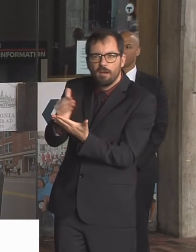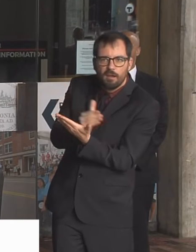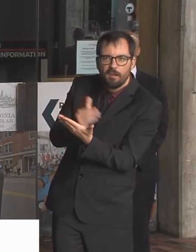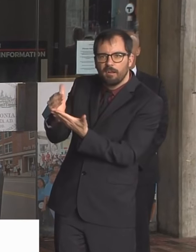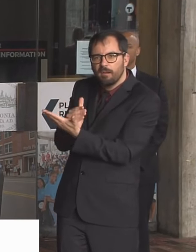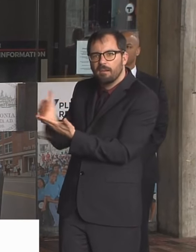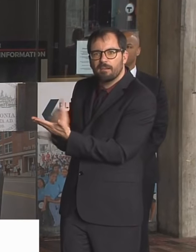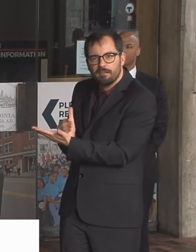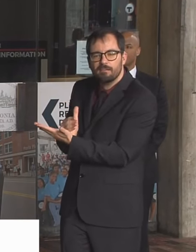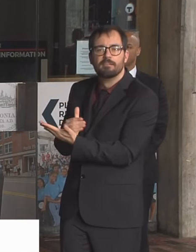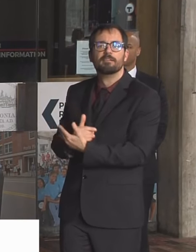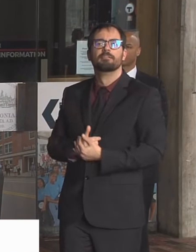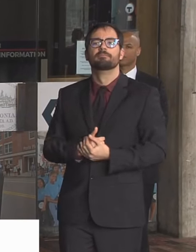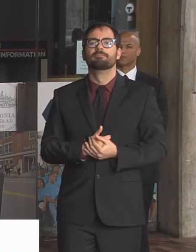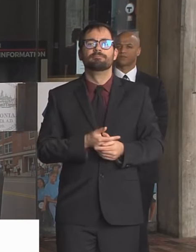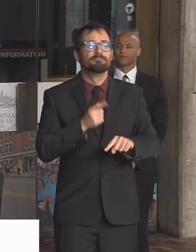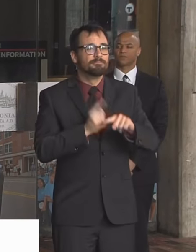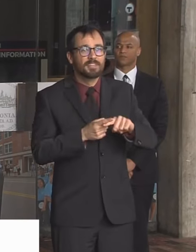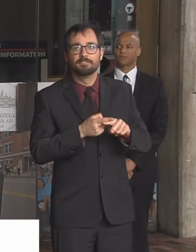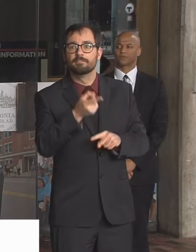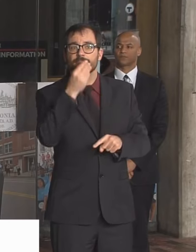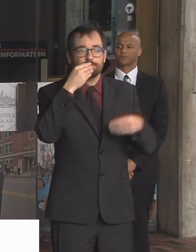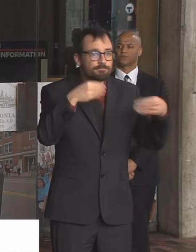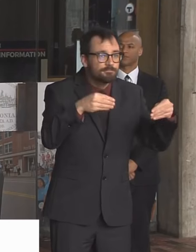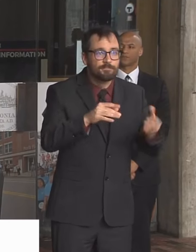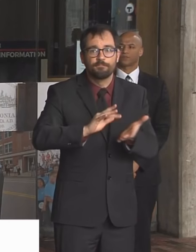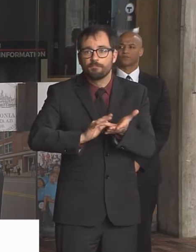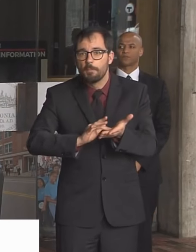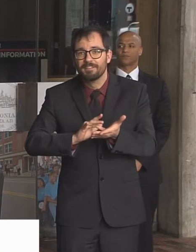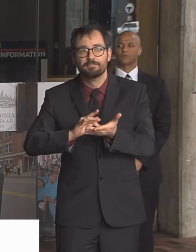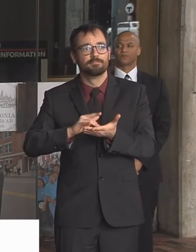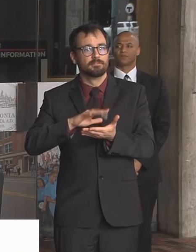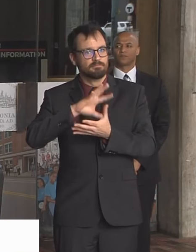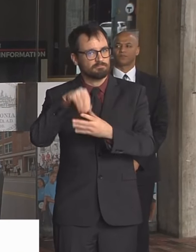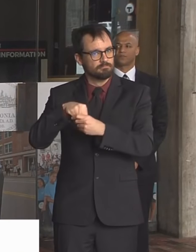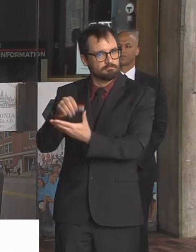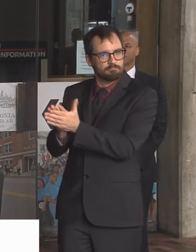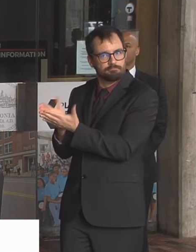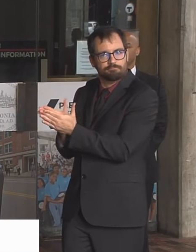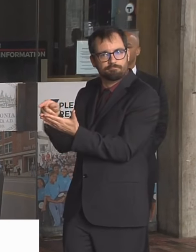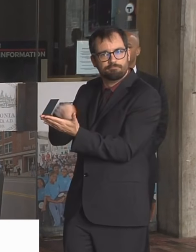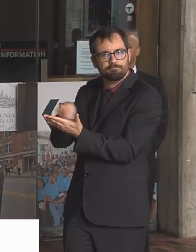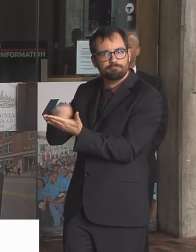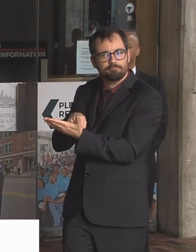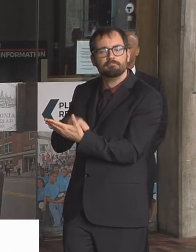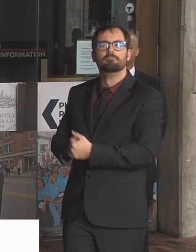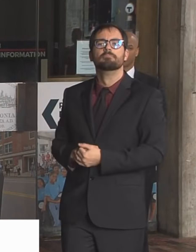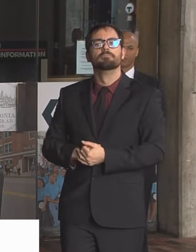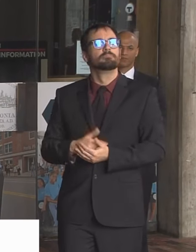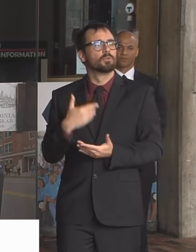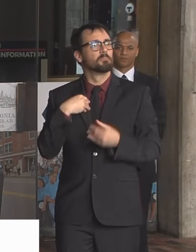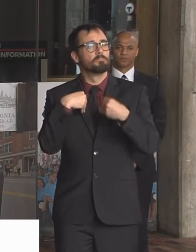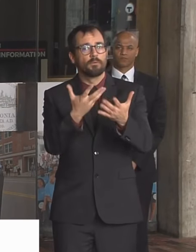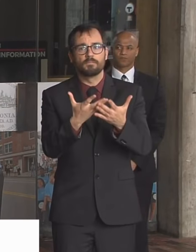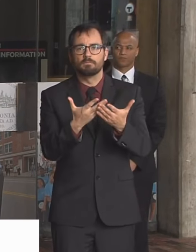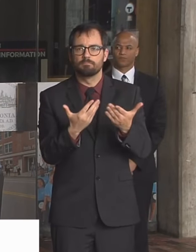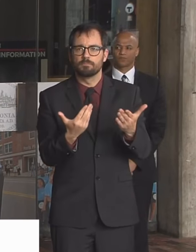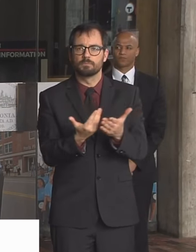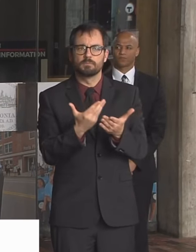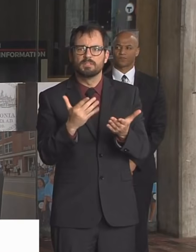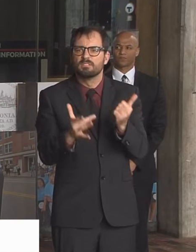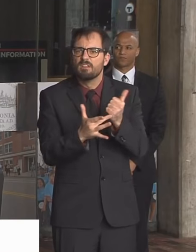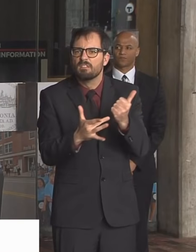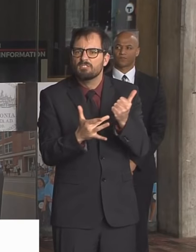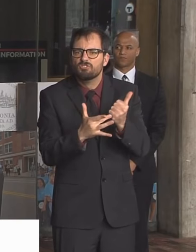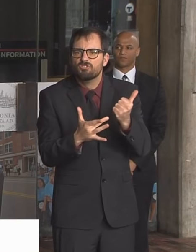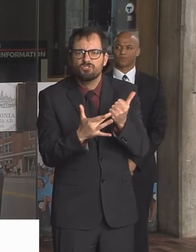We also have one-on-one technical help to get businesses online. We're helping job seekers find work as drivers and